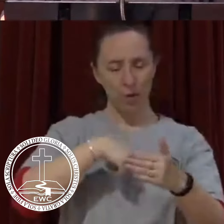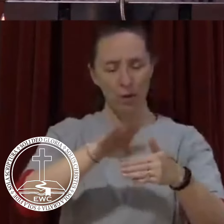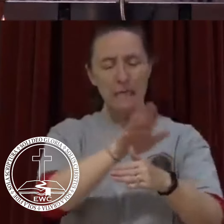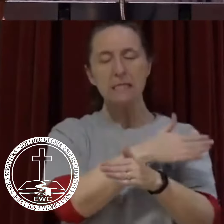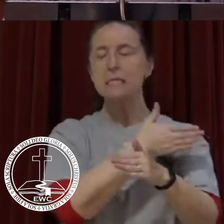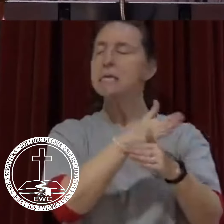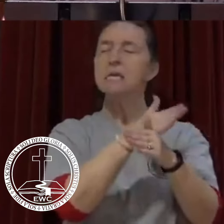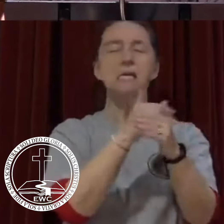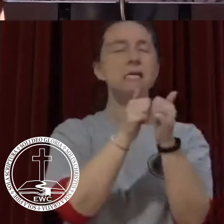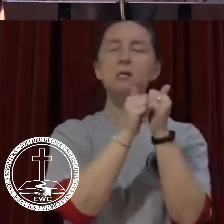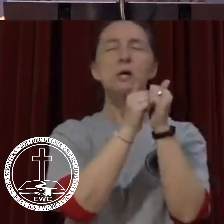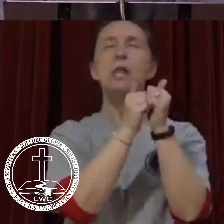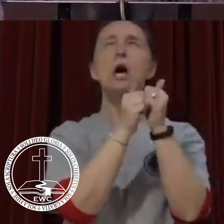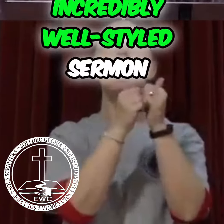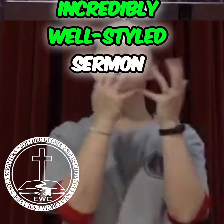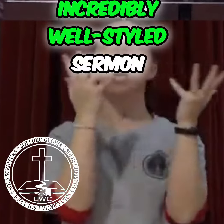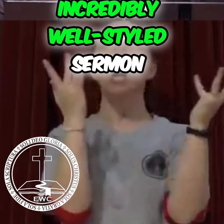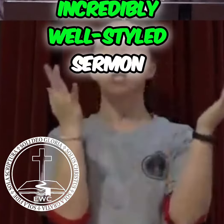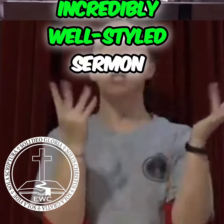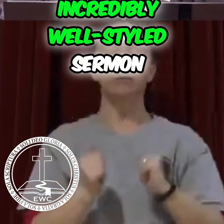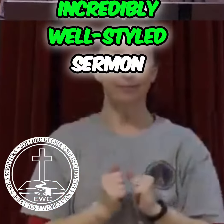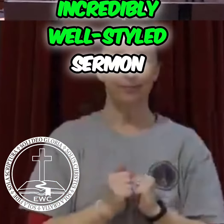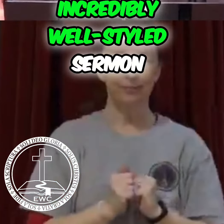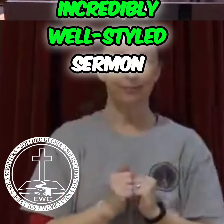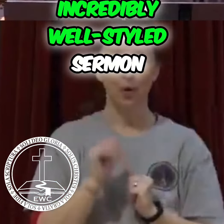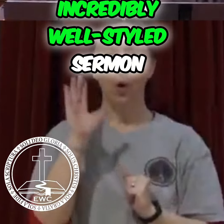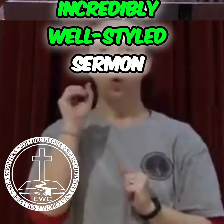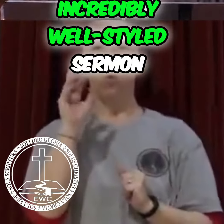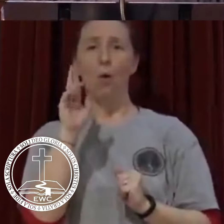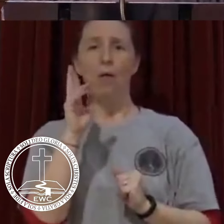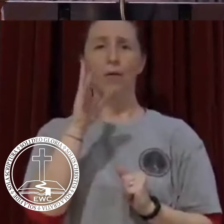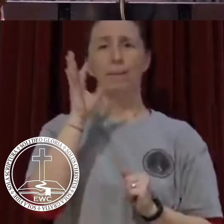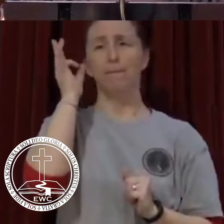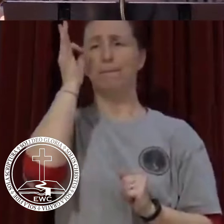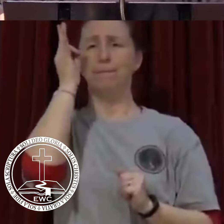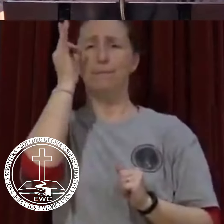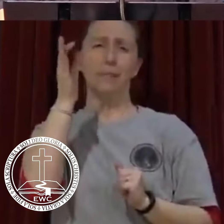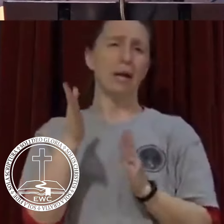through the incredibly well-styled sermon